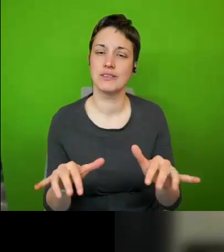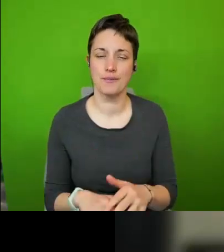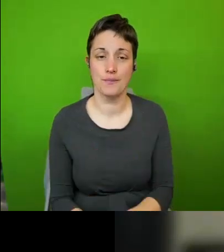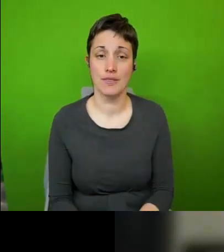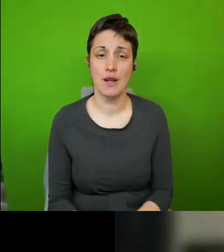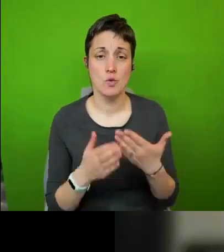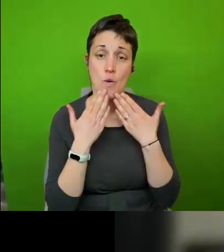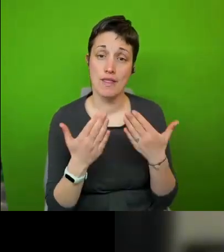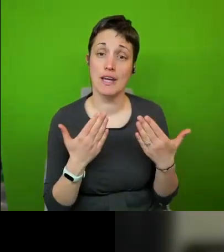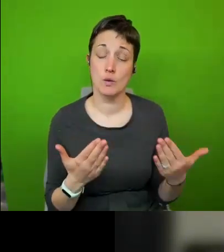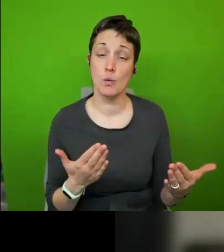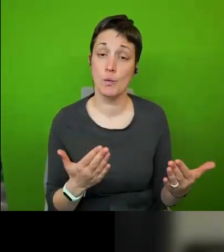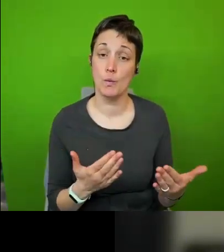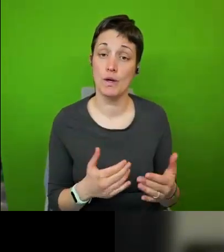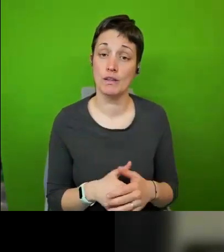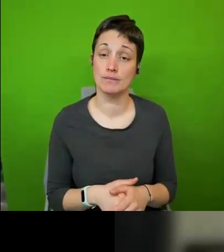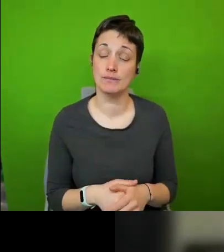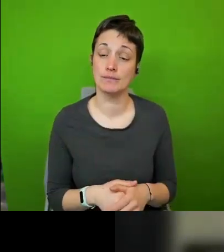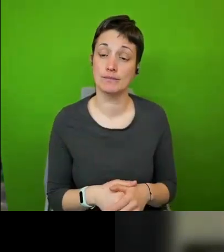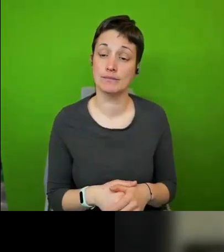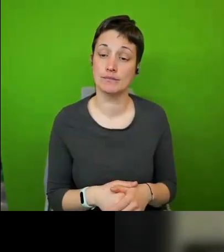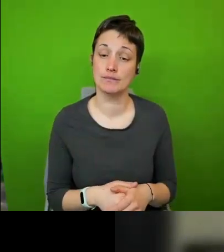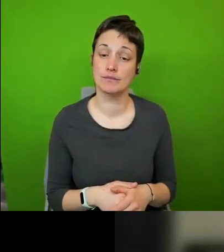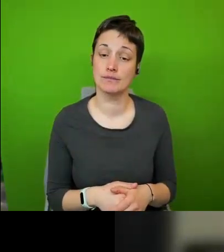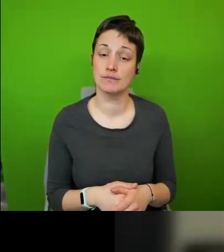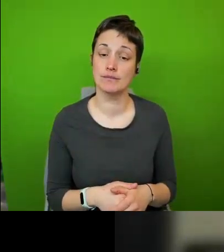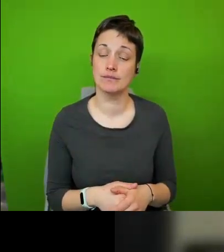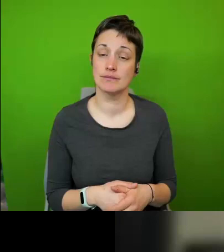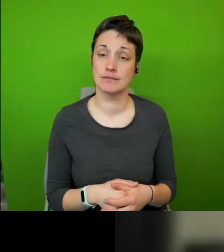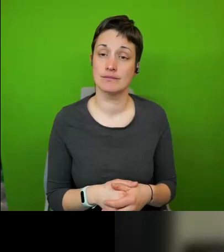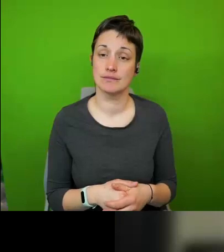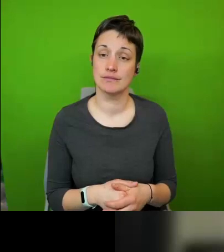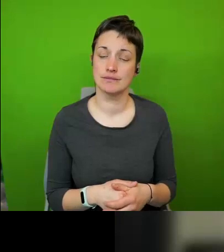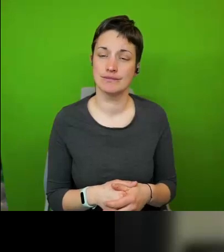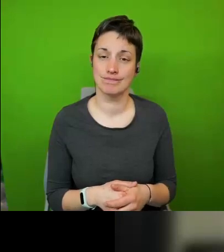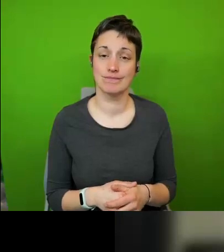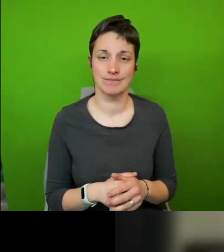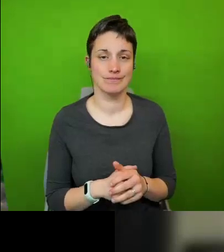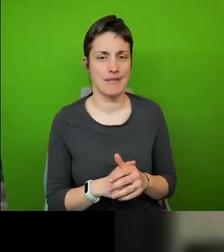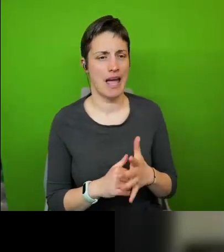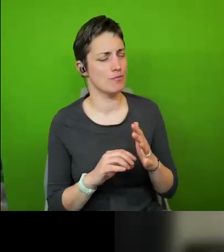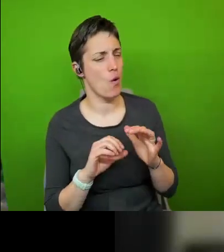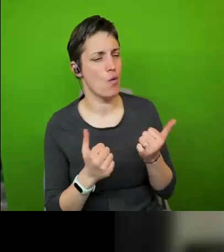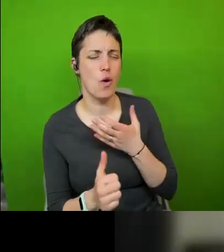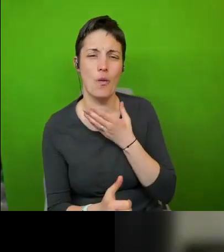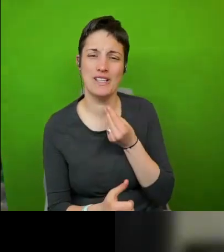so thank you gert um and um yeah good wishes to gratz